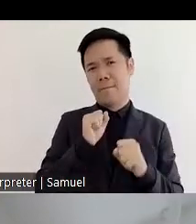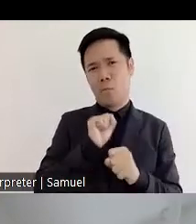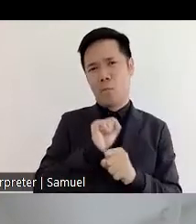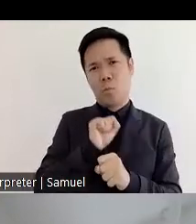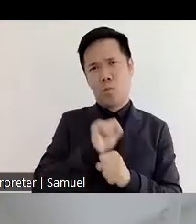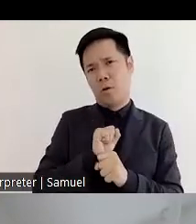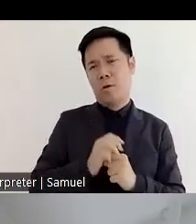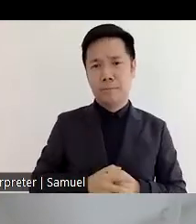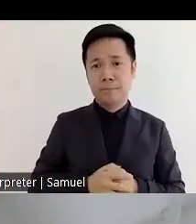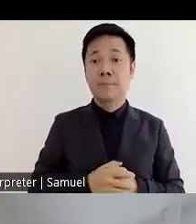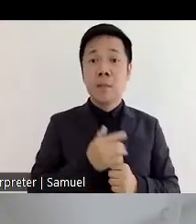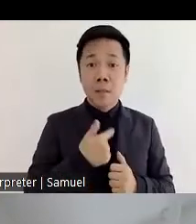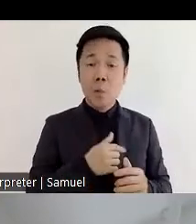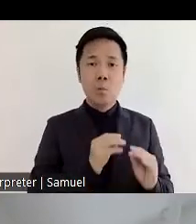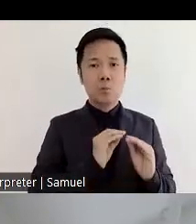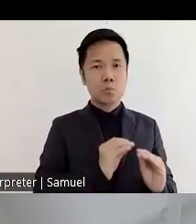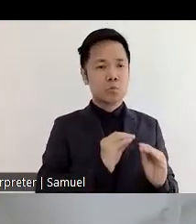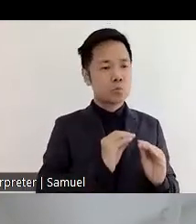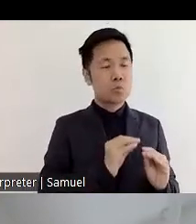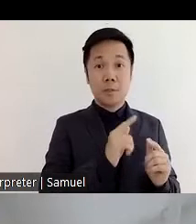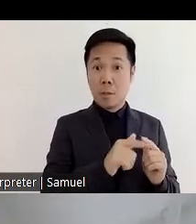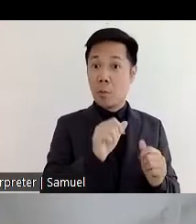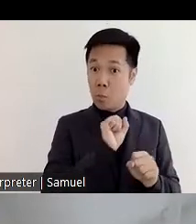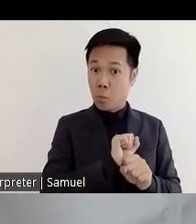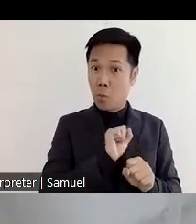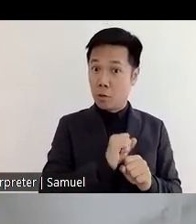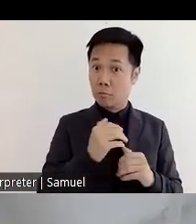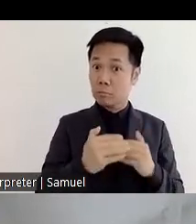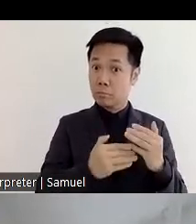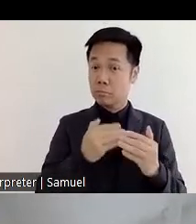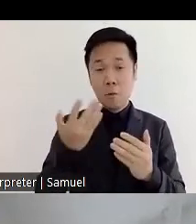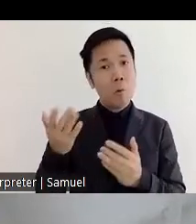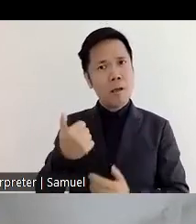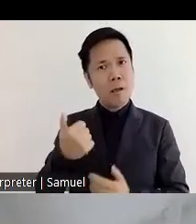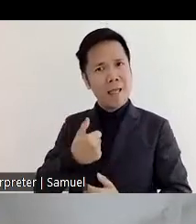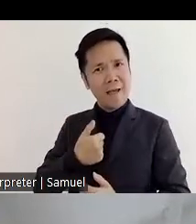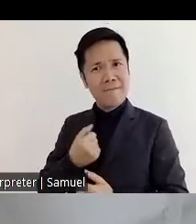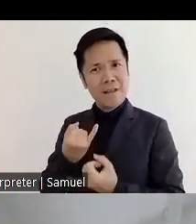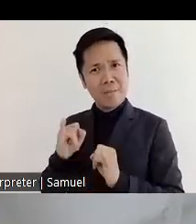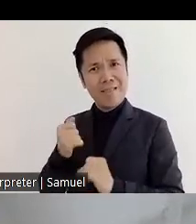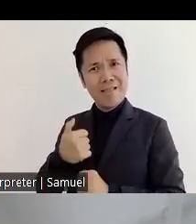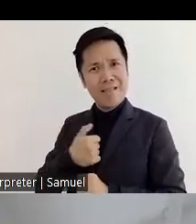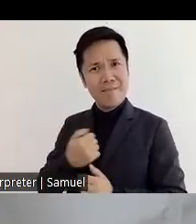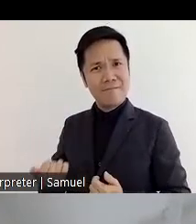allow them to get a job and be independent after they work. So we also explain to them about the